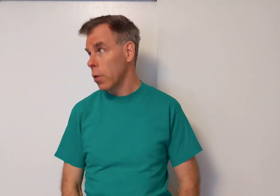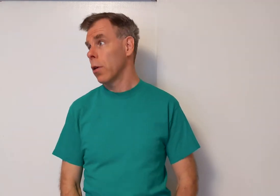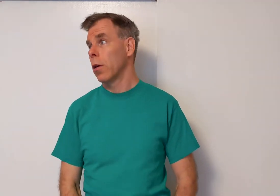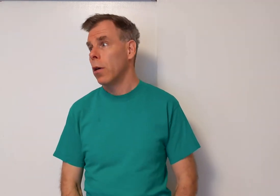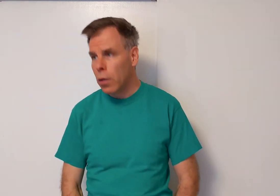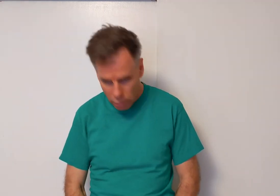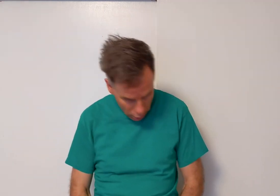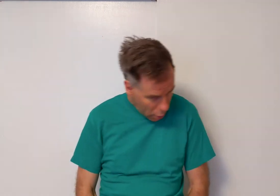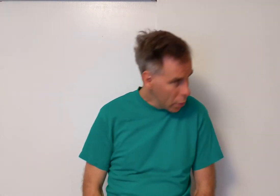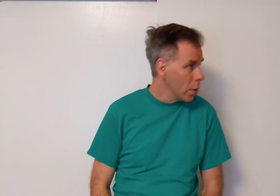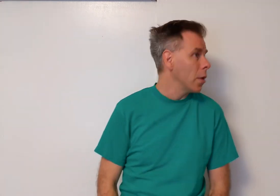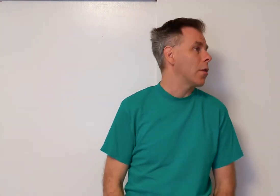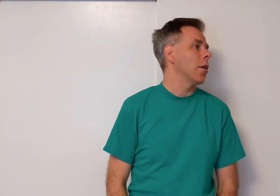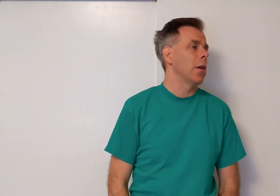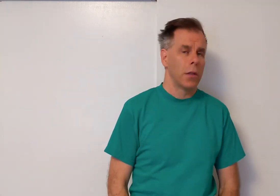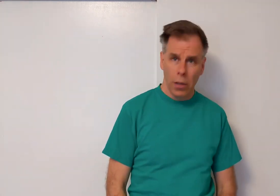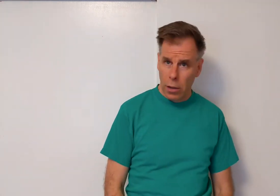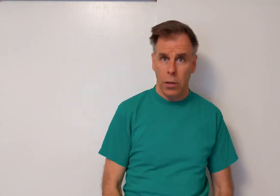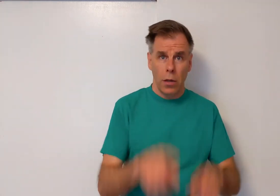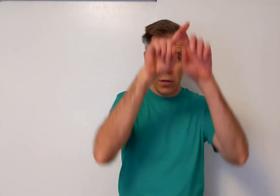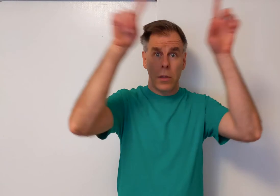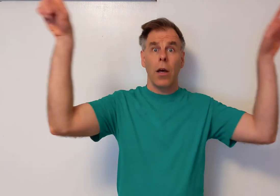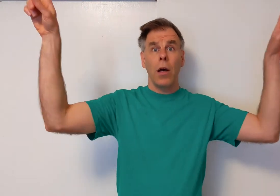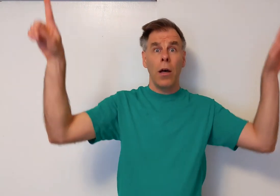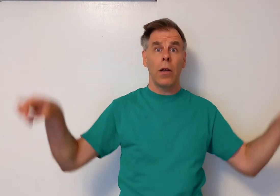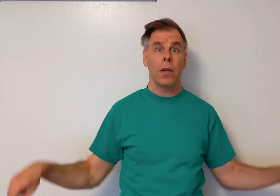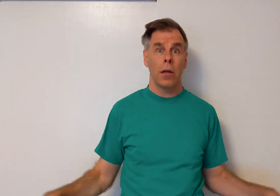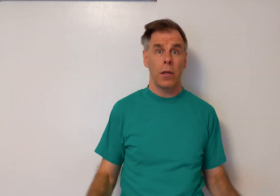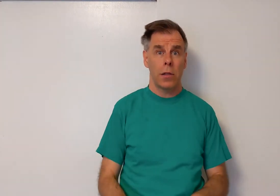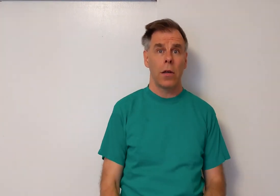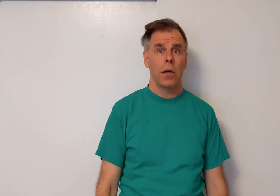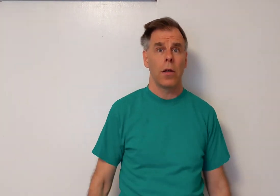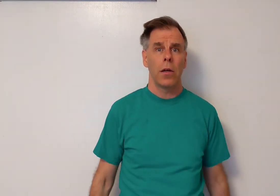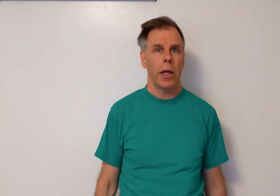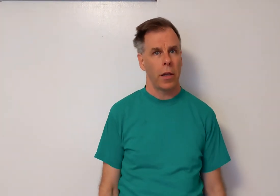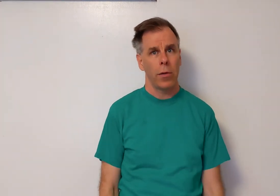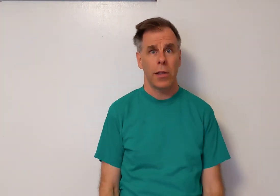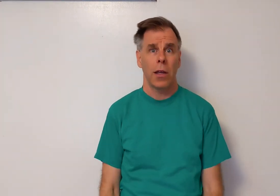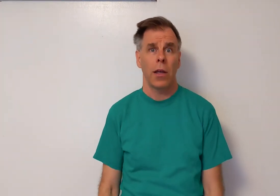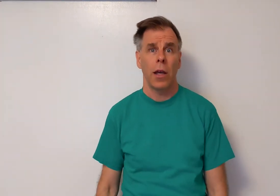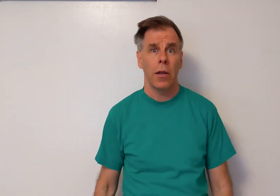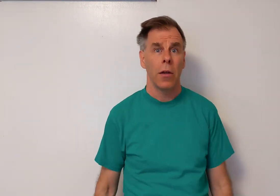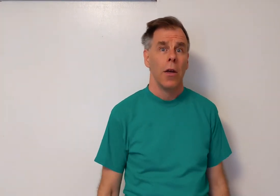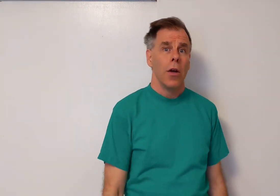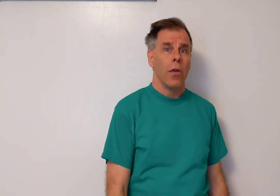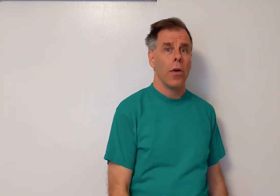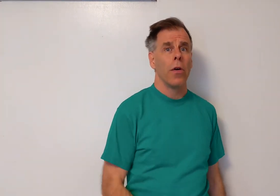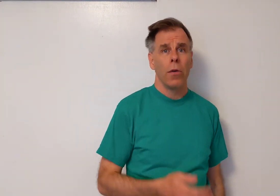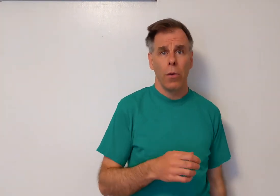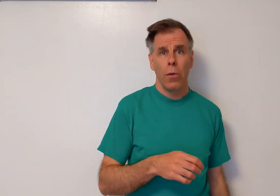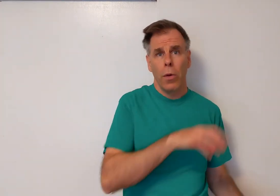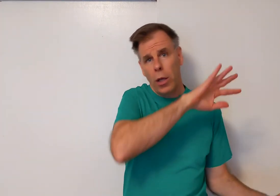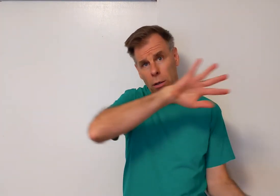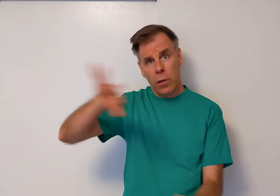And then we sing again. The wind